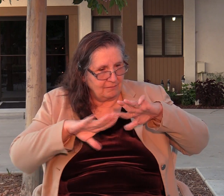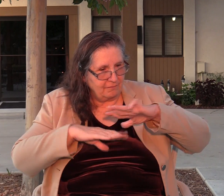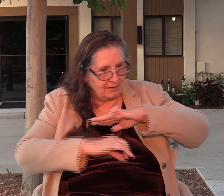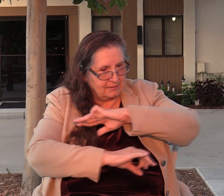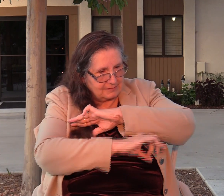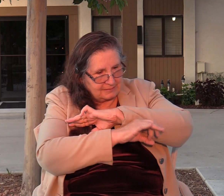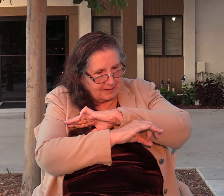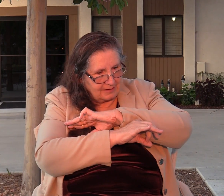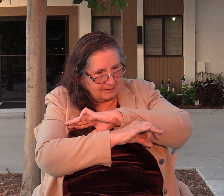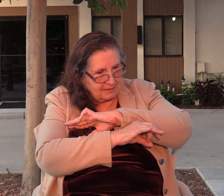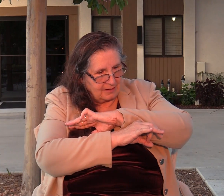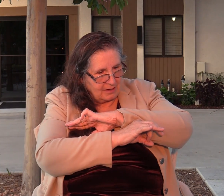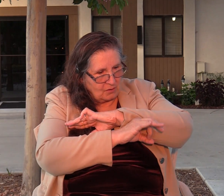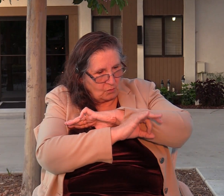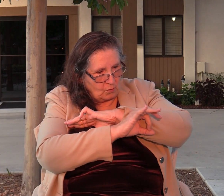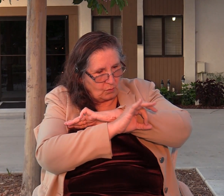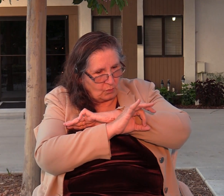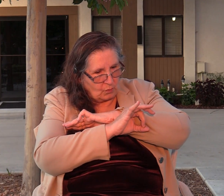out into the kill zone, you know, you can ambush them.